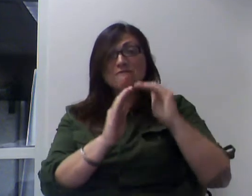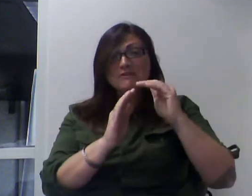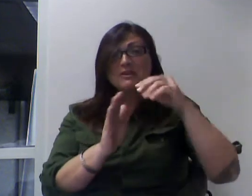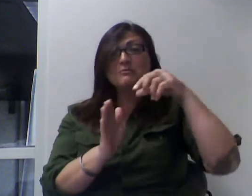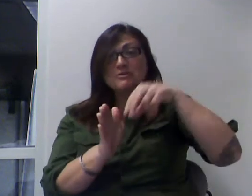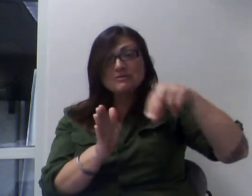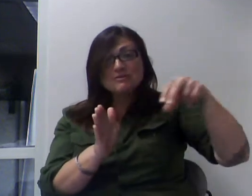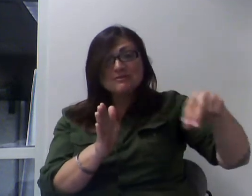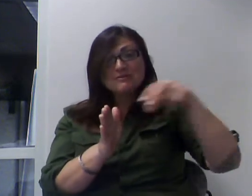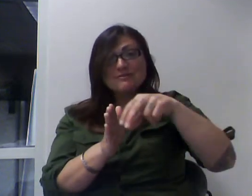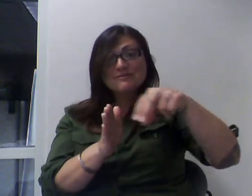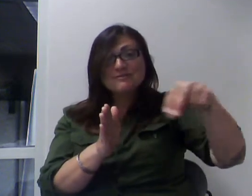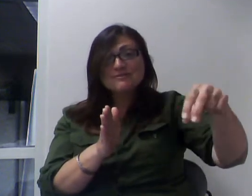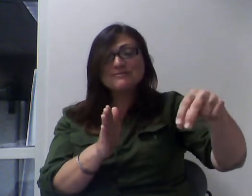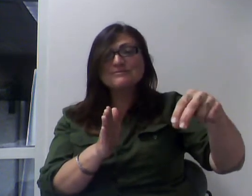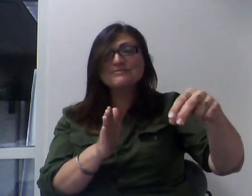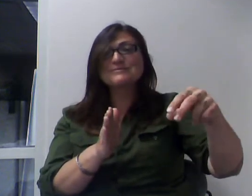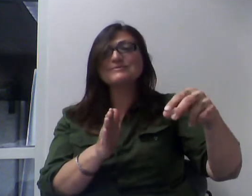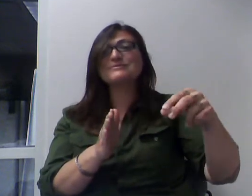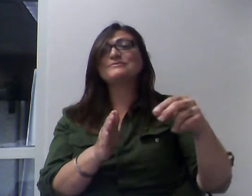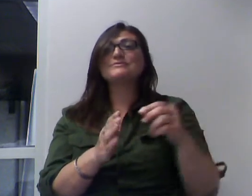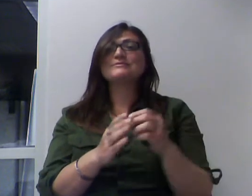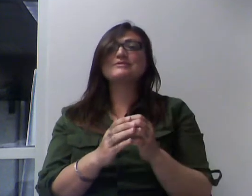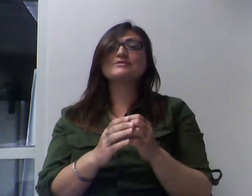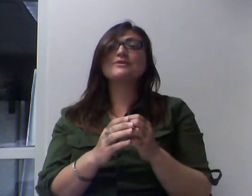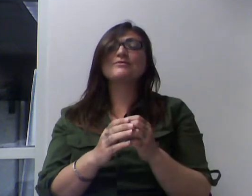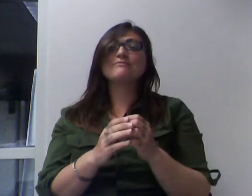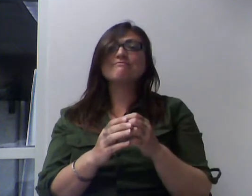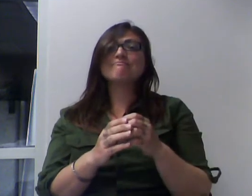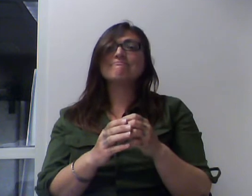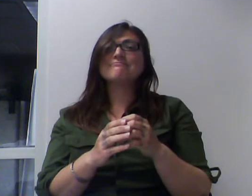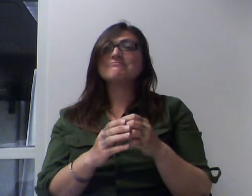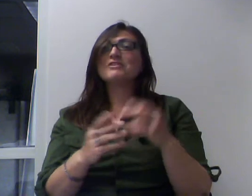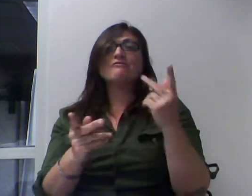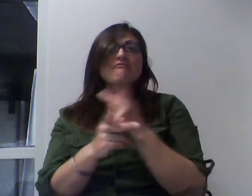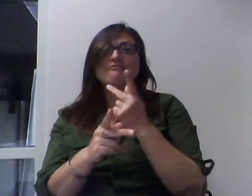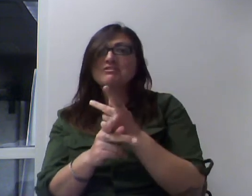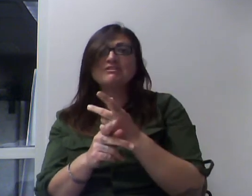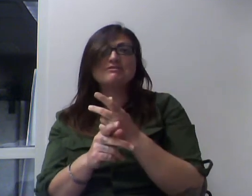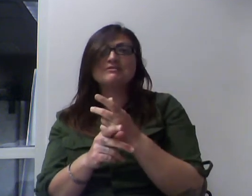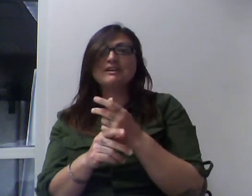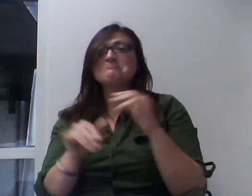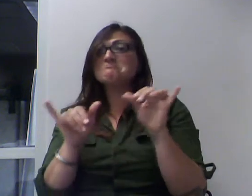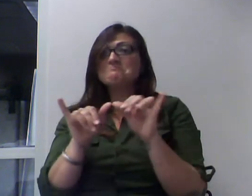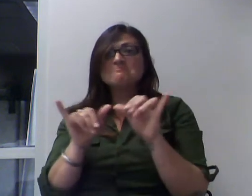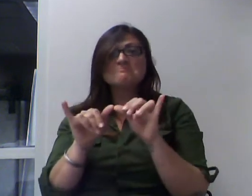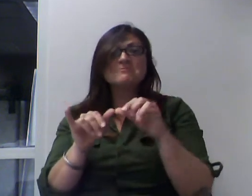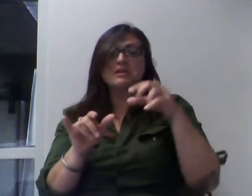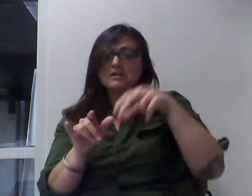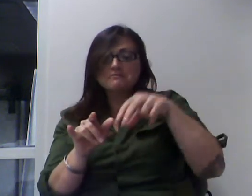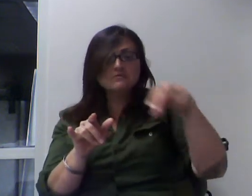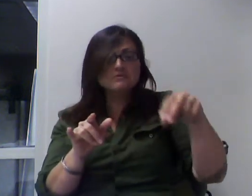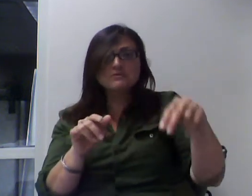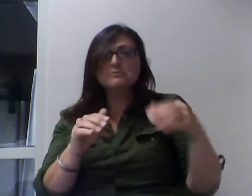you decide what size cube you want. And then you just start packing them in there. Layer by layer by layer.